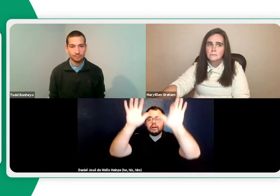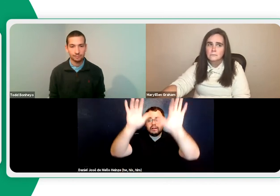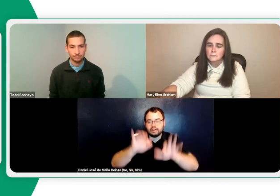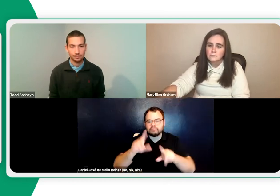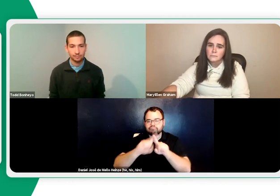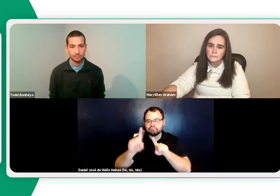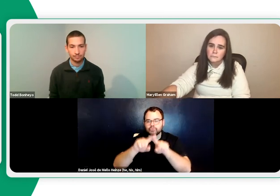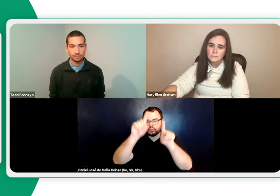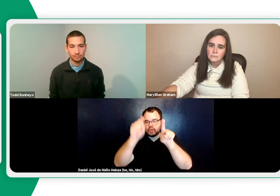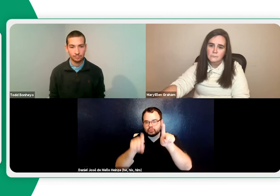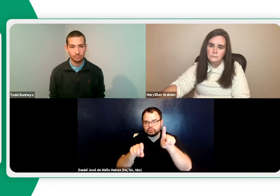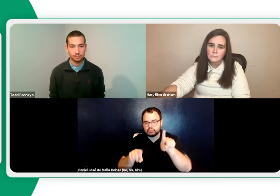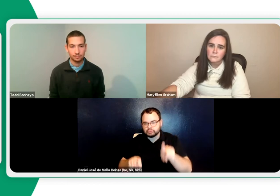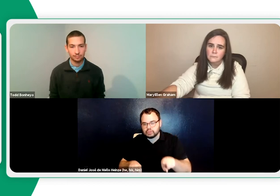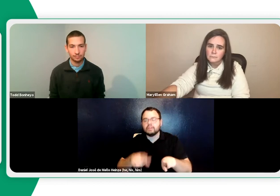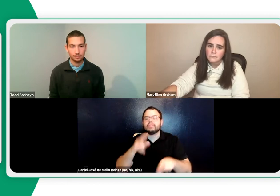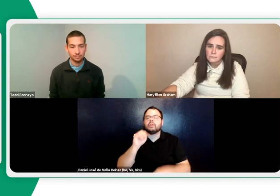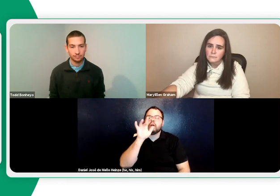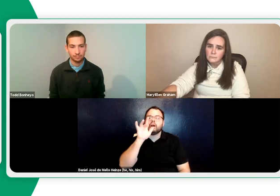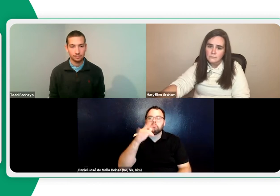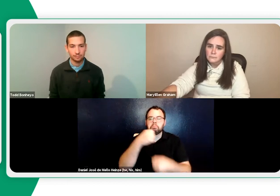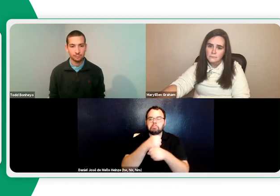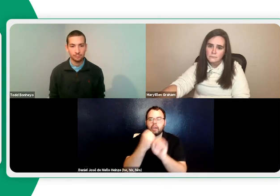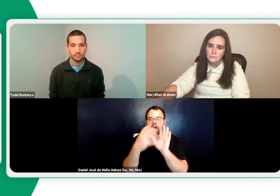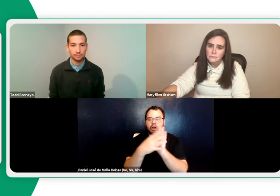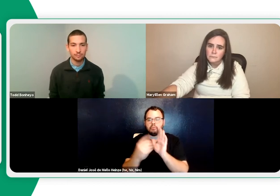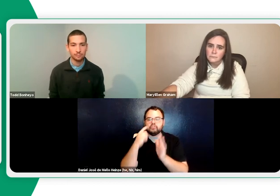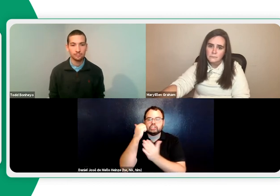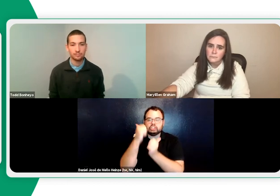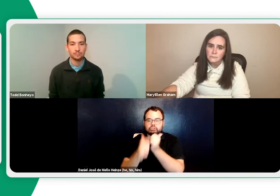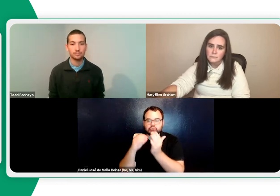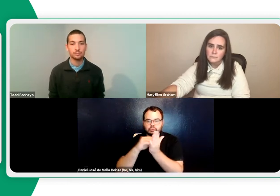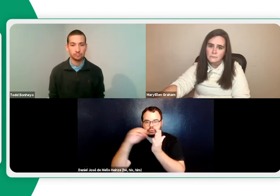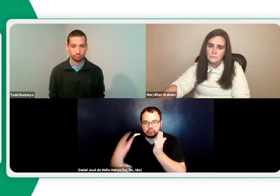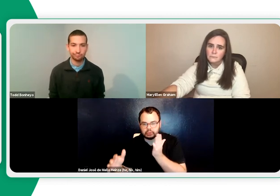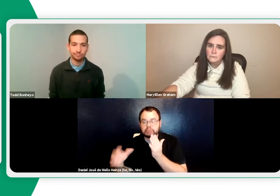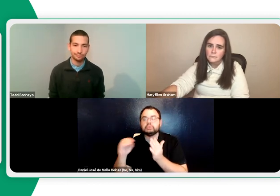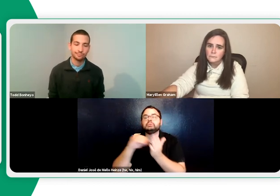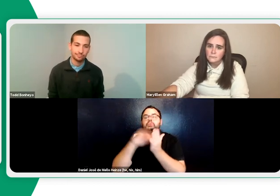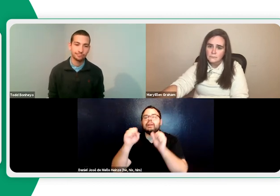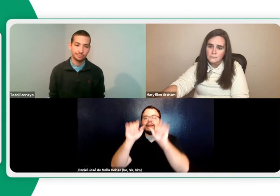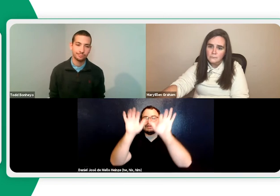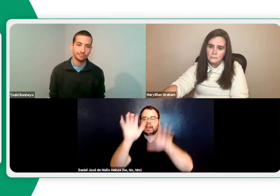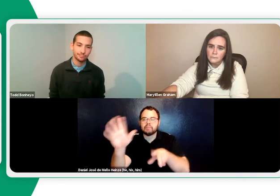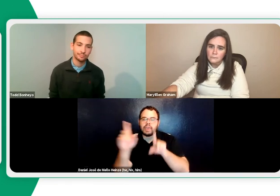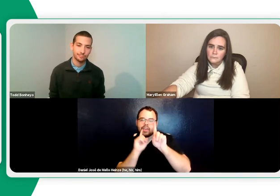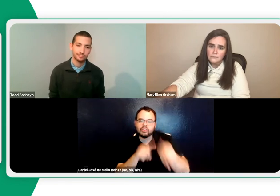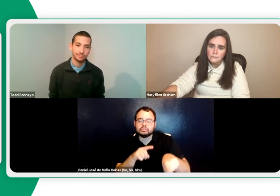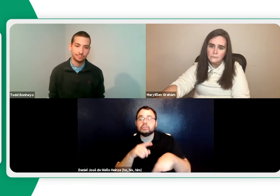We'll use a Word document and type up different questions, and then make a copy for each student, where the